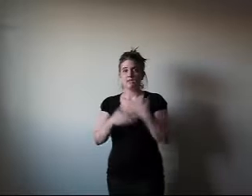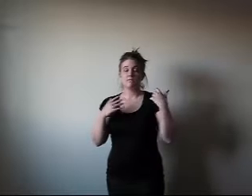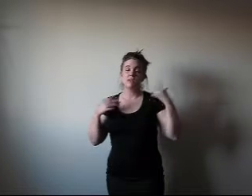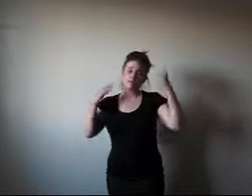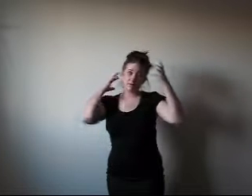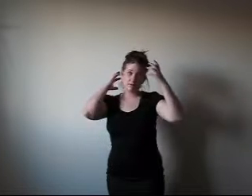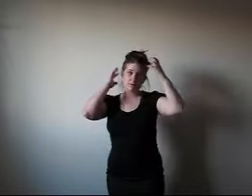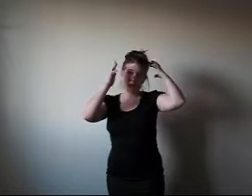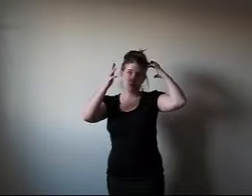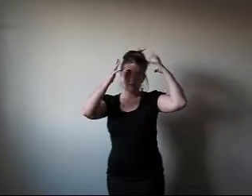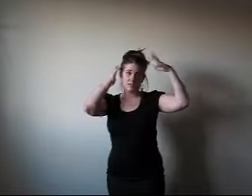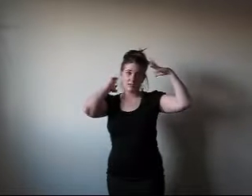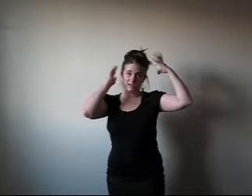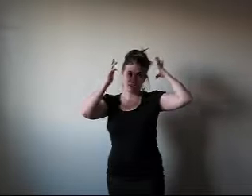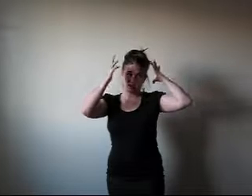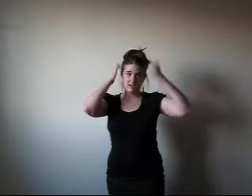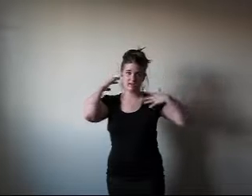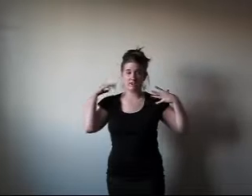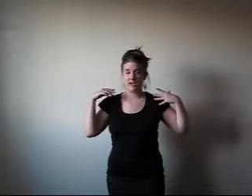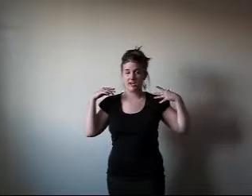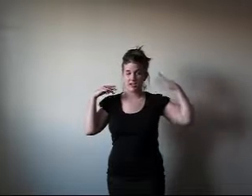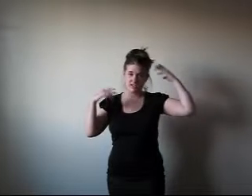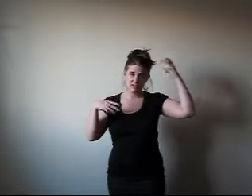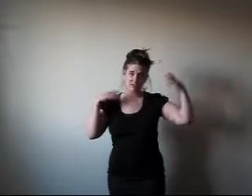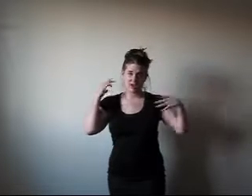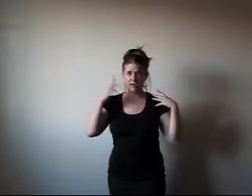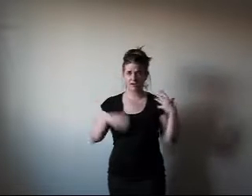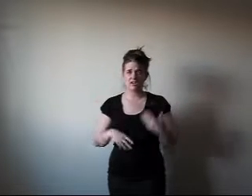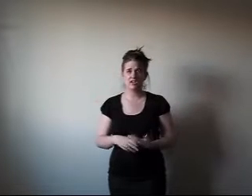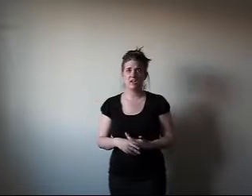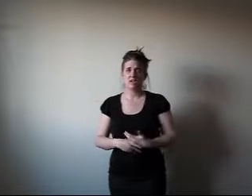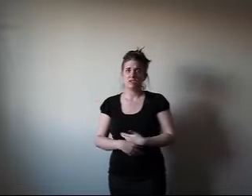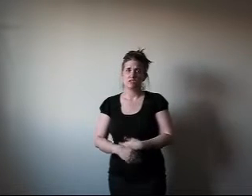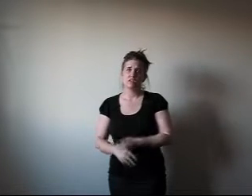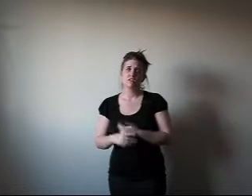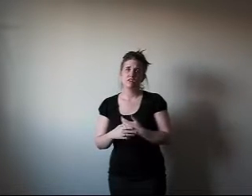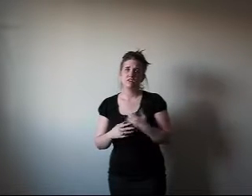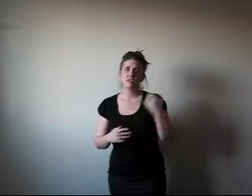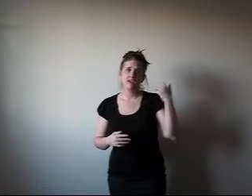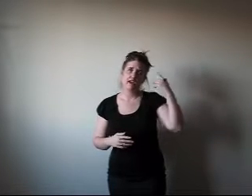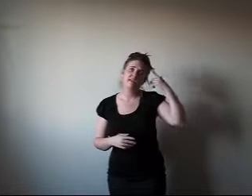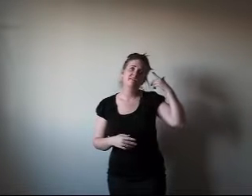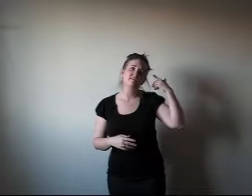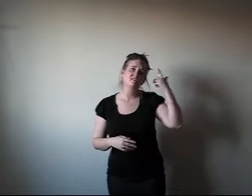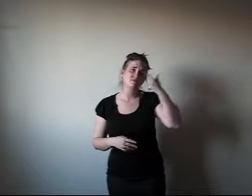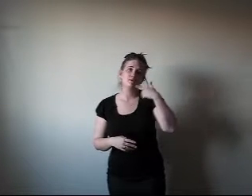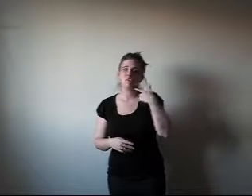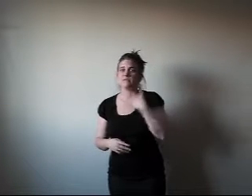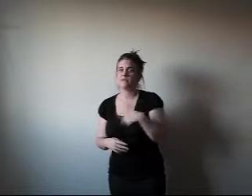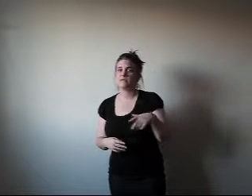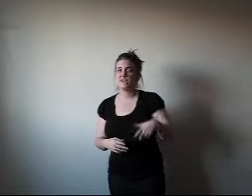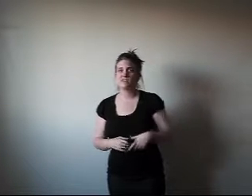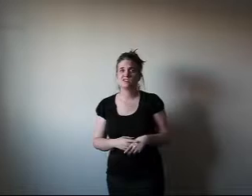Sometimes they're bald because their head is shiny and they don't have hair on it, so then their head is just more of their face.